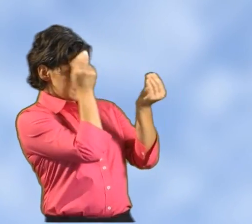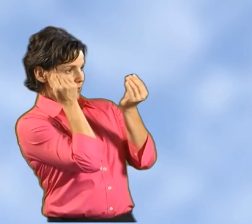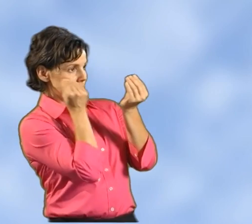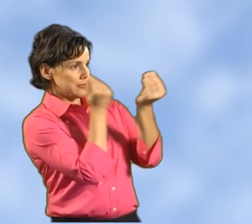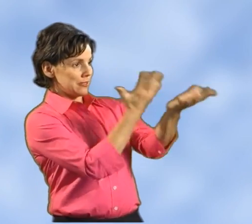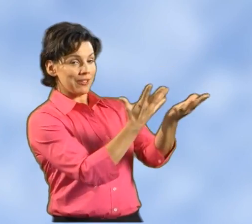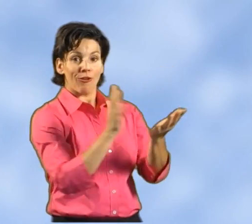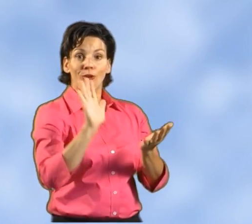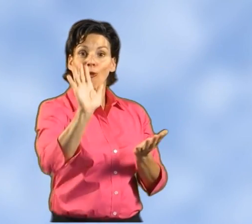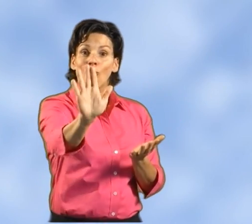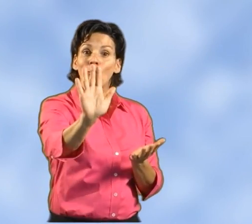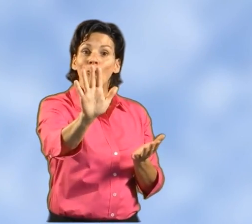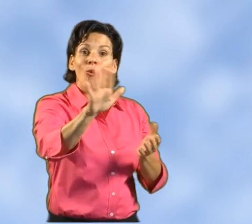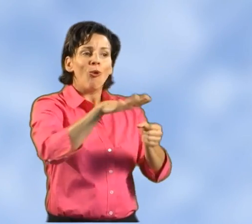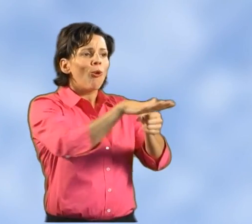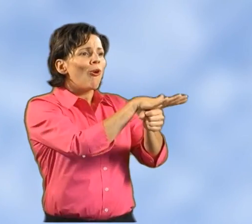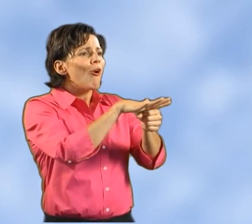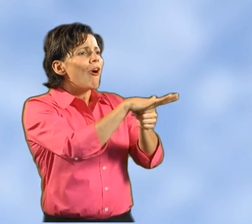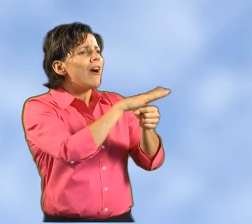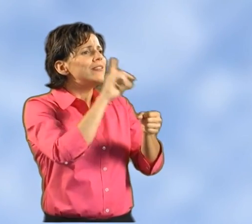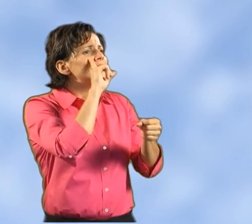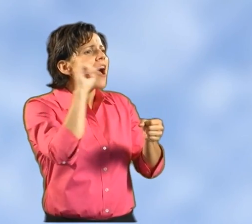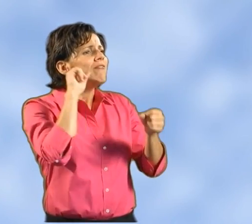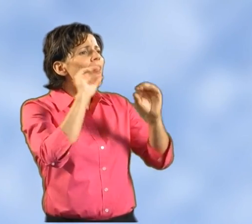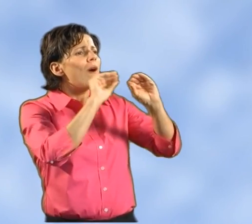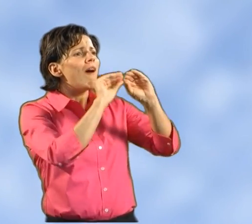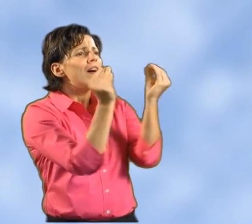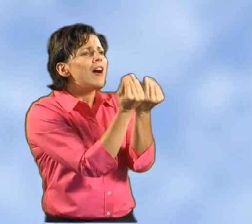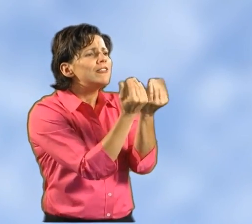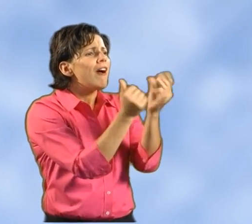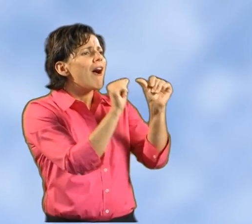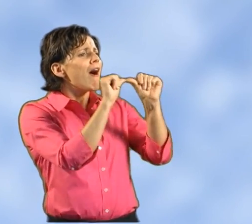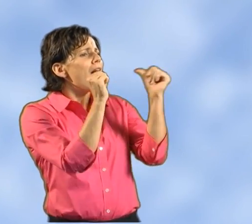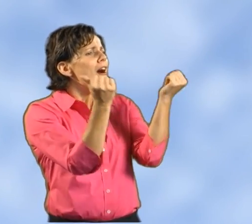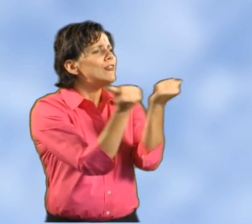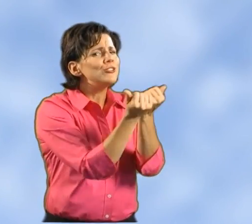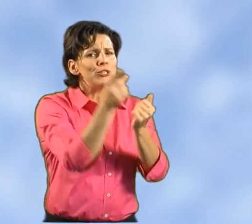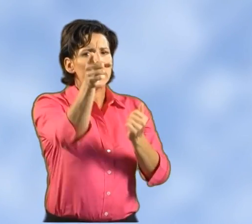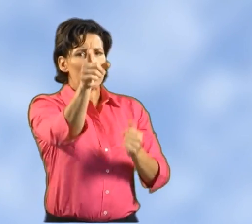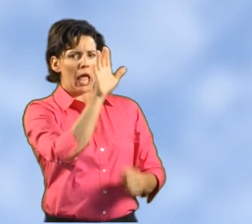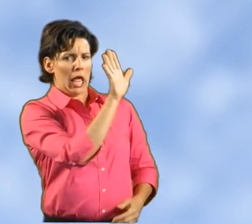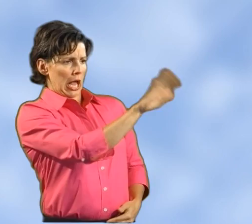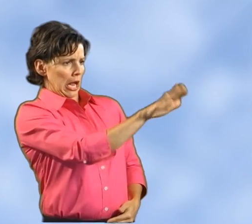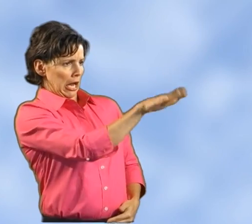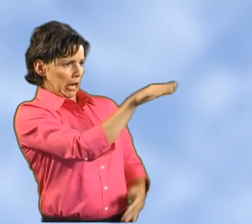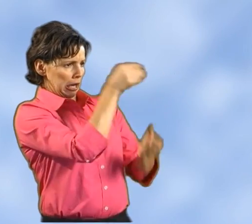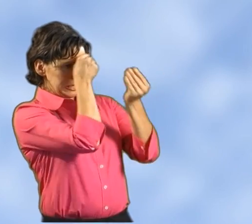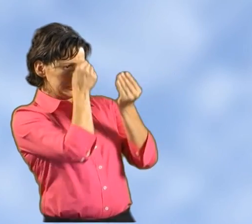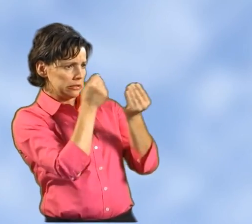you can contact your local deaf and hard of hearing agency for assistance in dealing with the doctor's resistance.